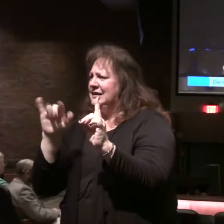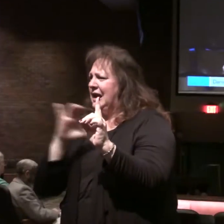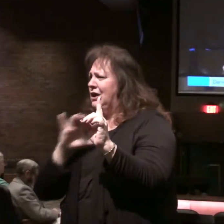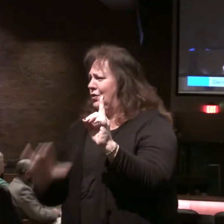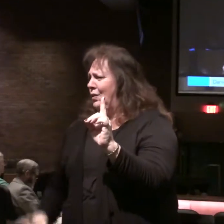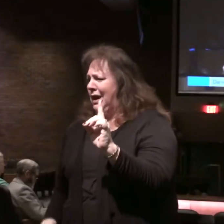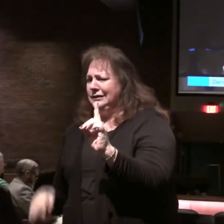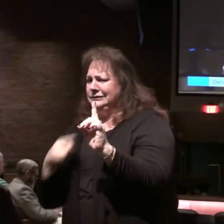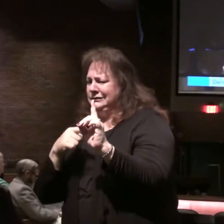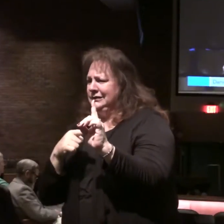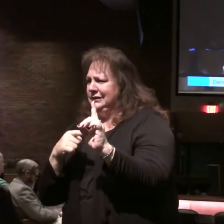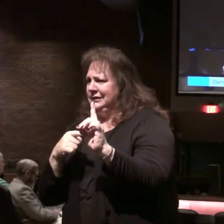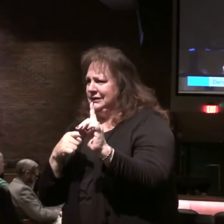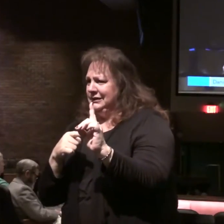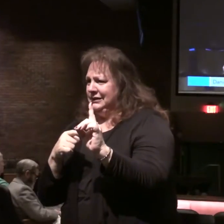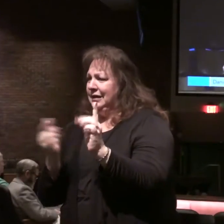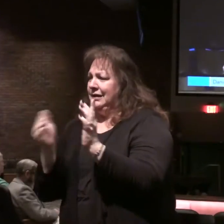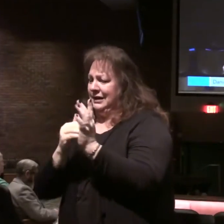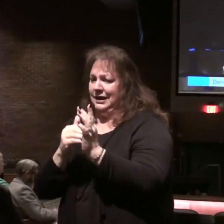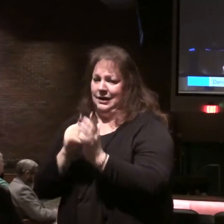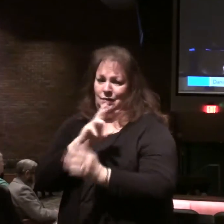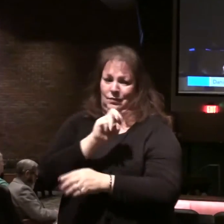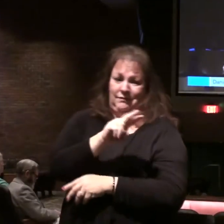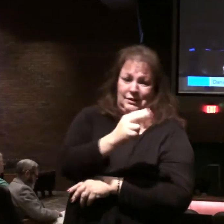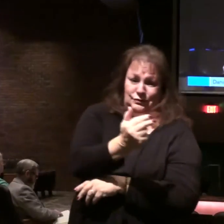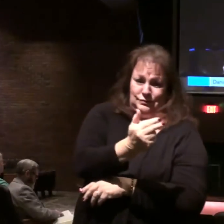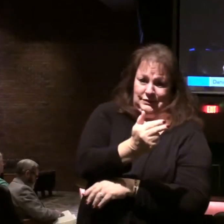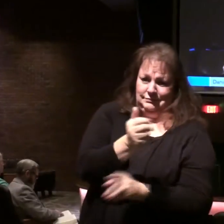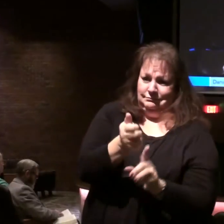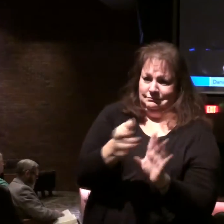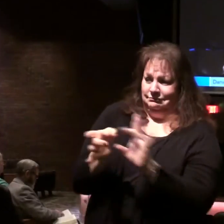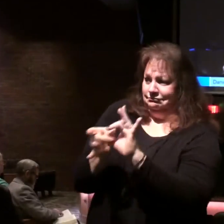And it talks about in chapter 13 of the book of Revelation.